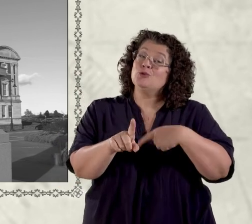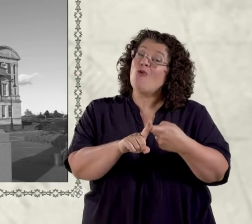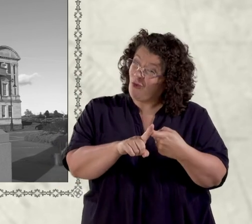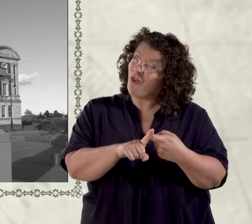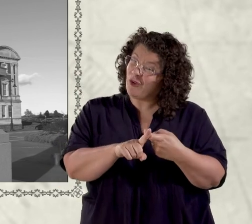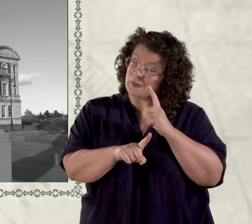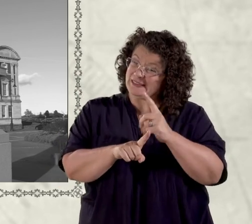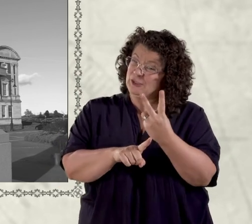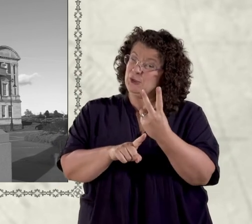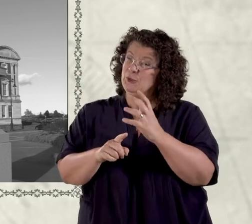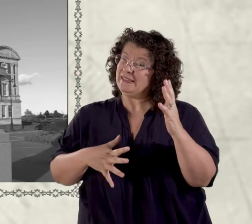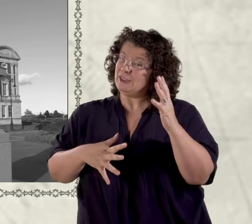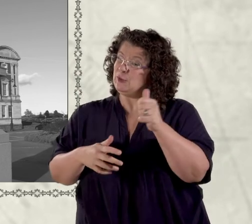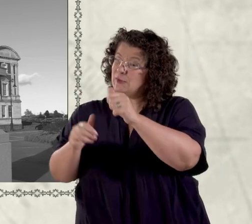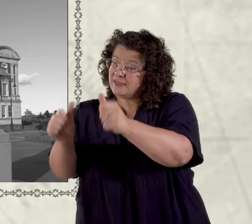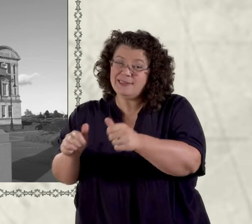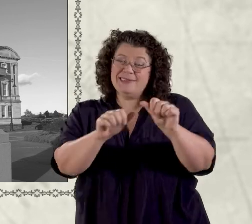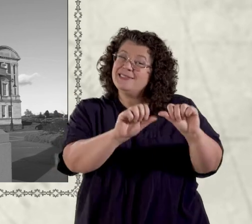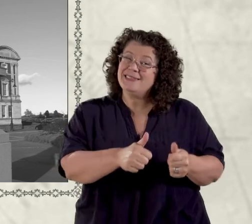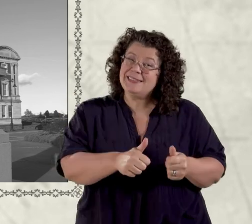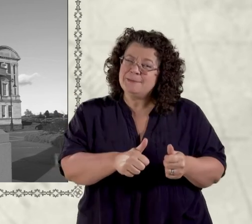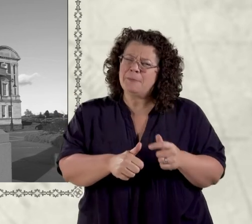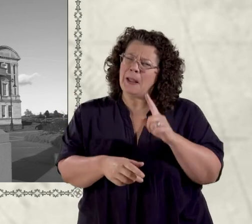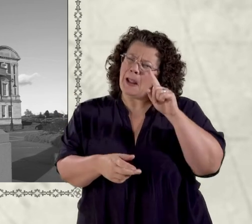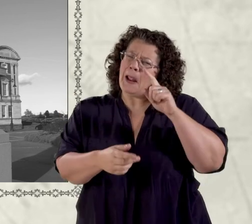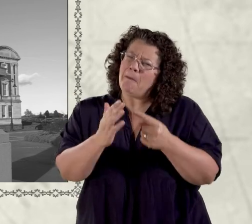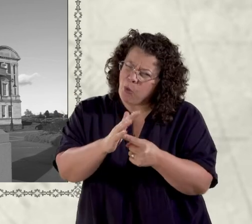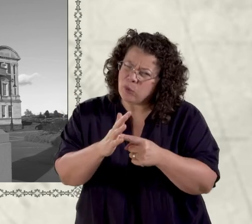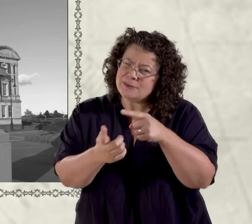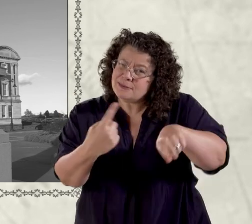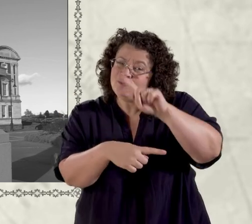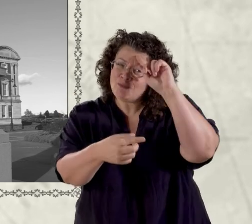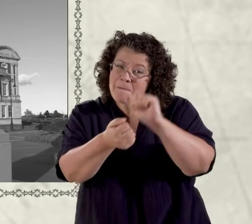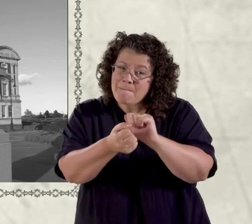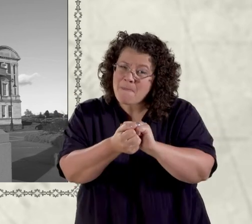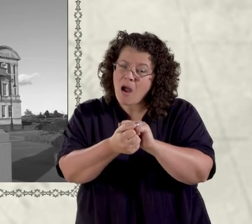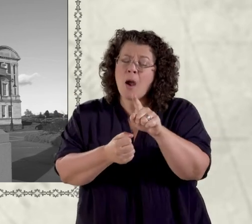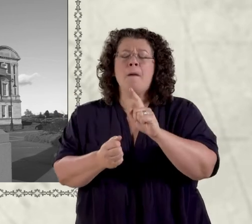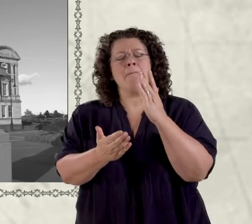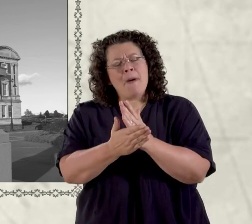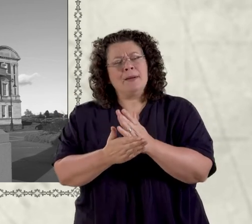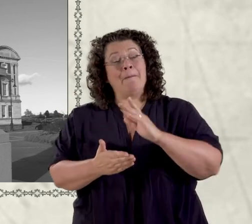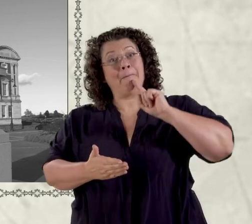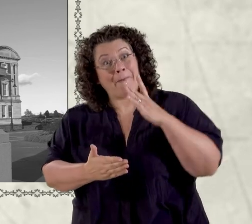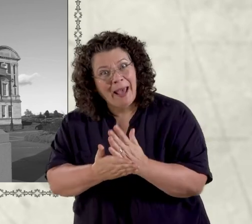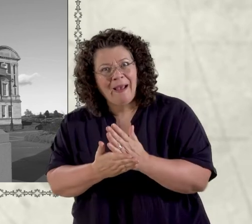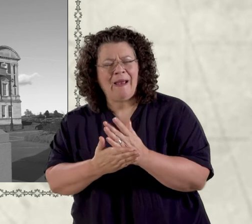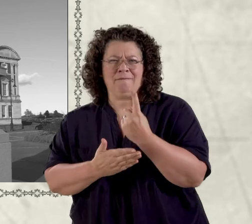and it's important for you all to remember that you have to believe in your ability to